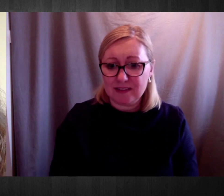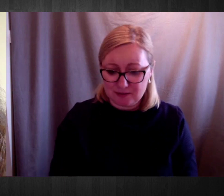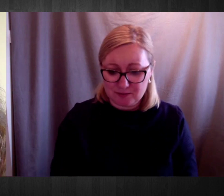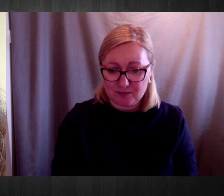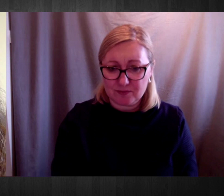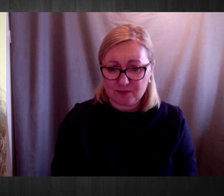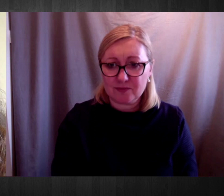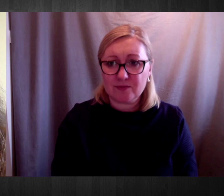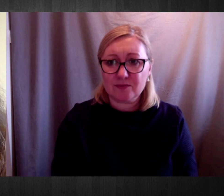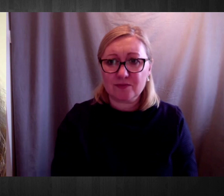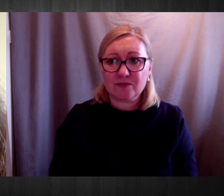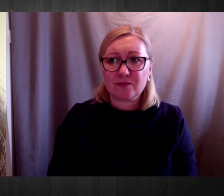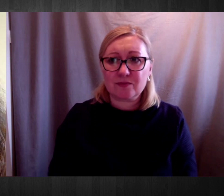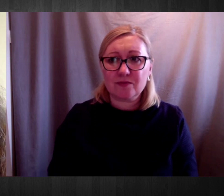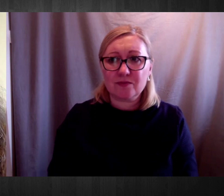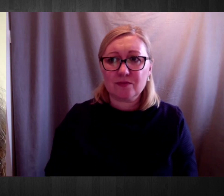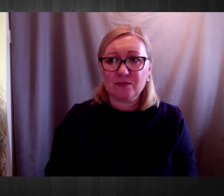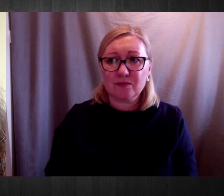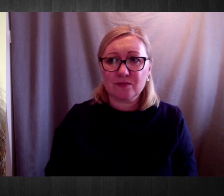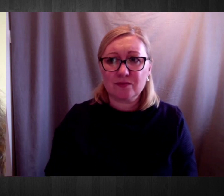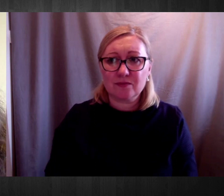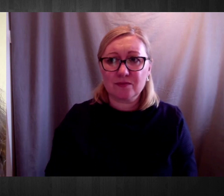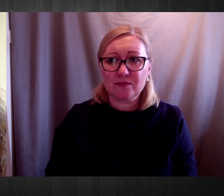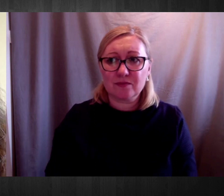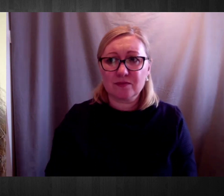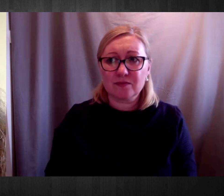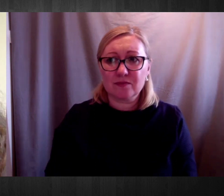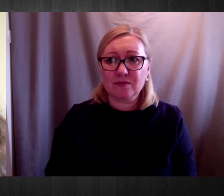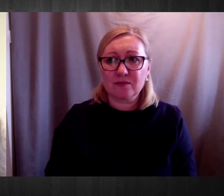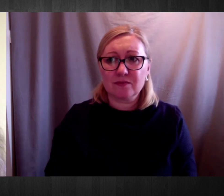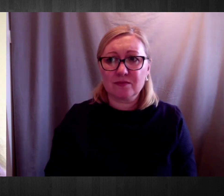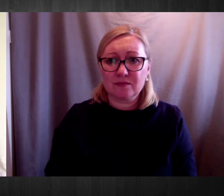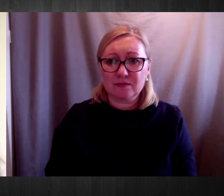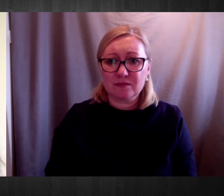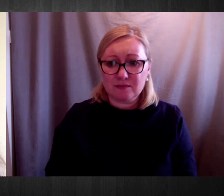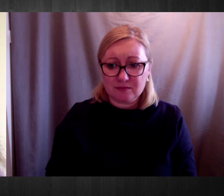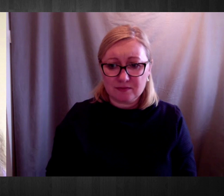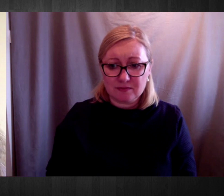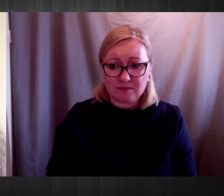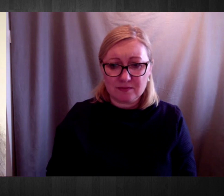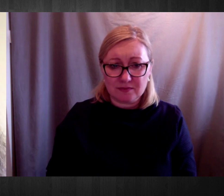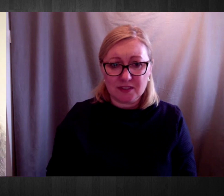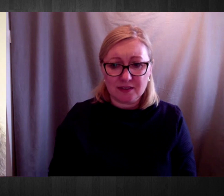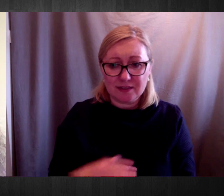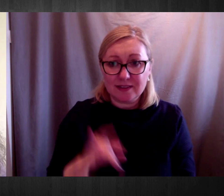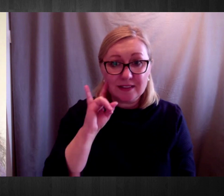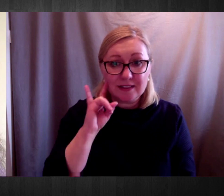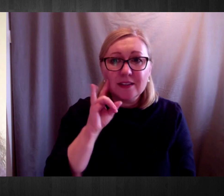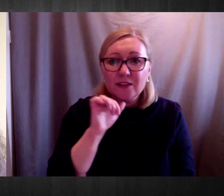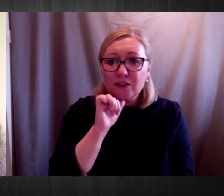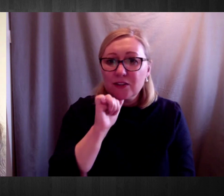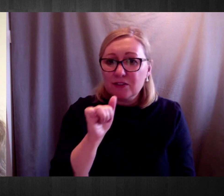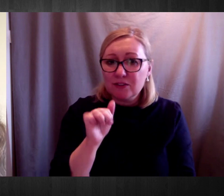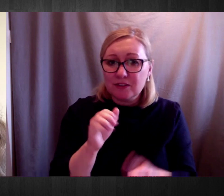disruption to work and education and the lack of safely accessible public facilities are all issues that disability